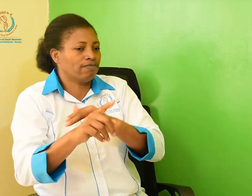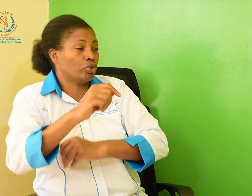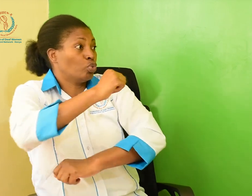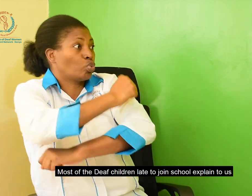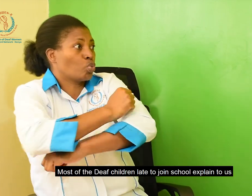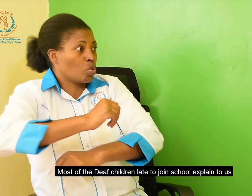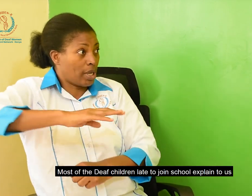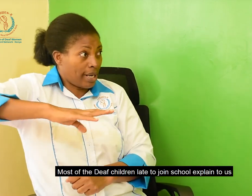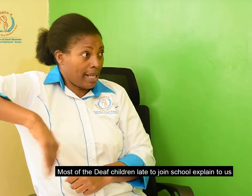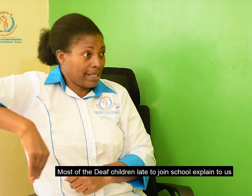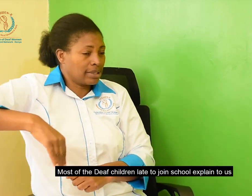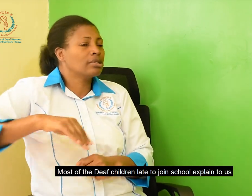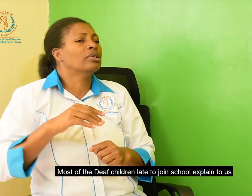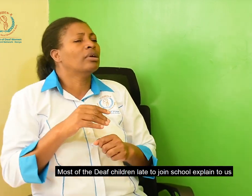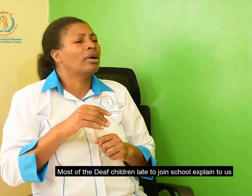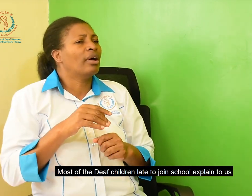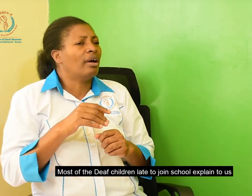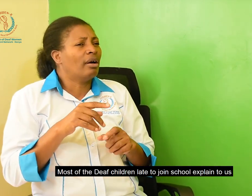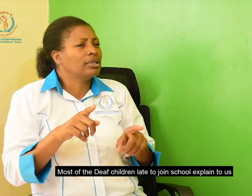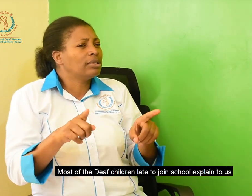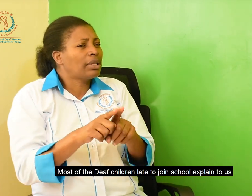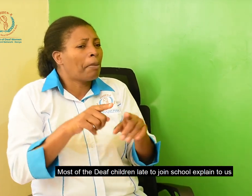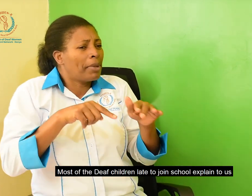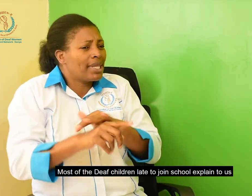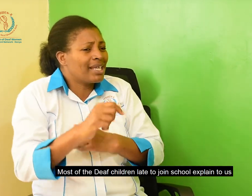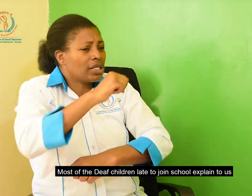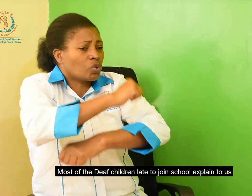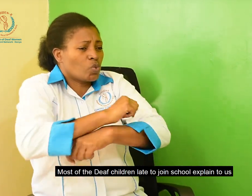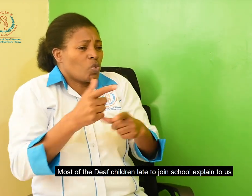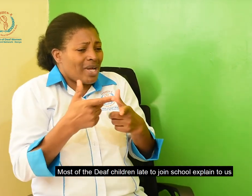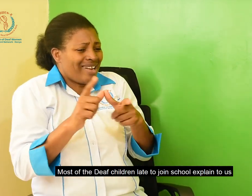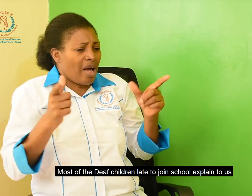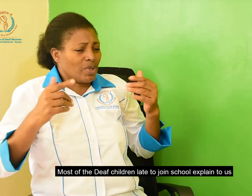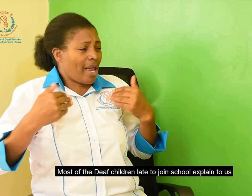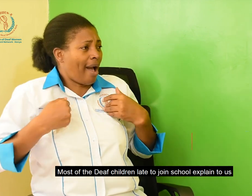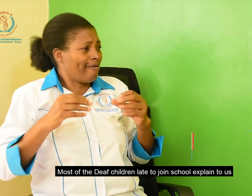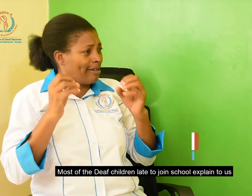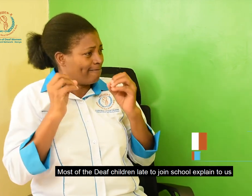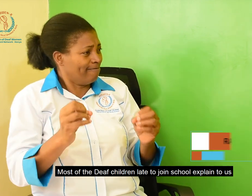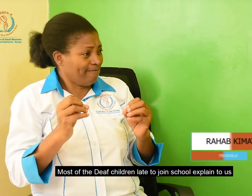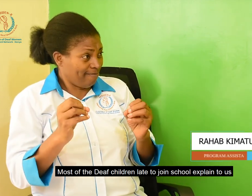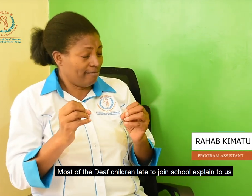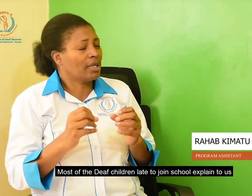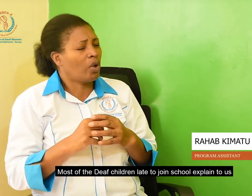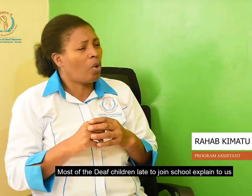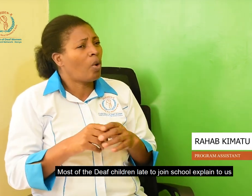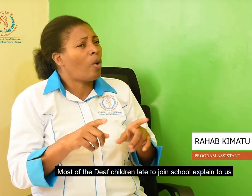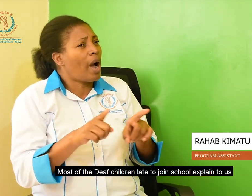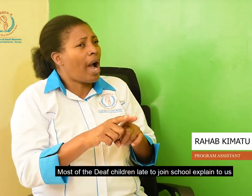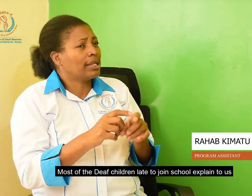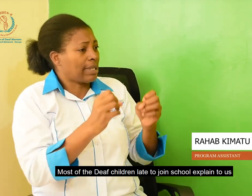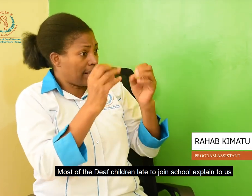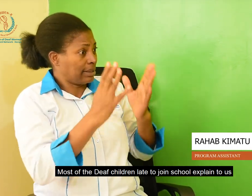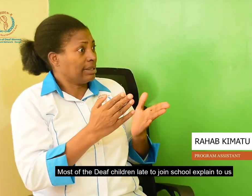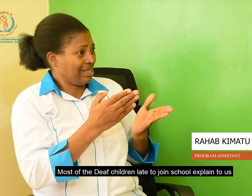Most of the deaf children delay to join school. Explain to us